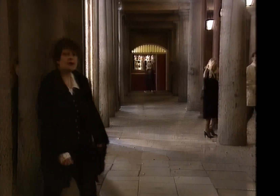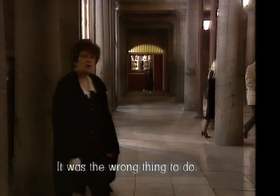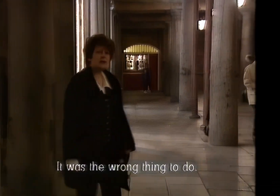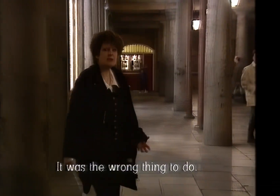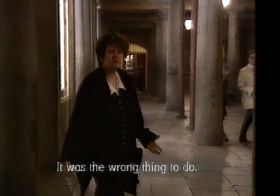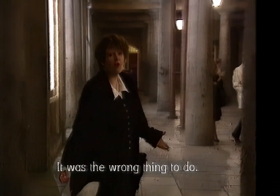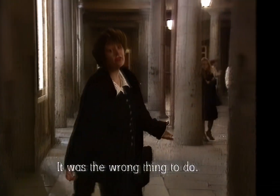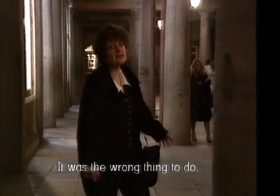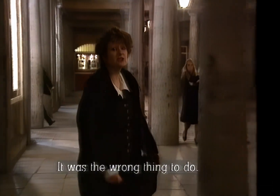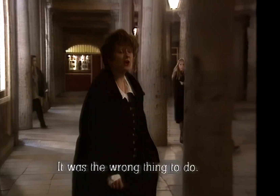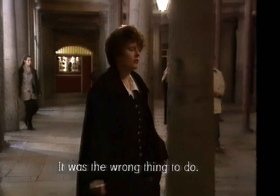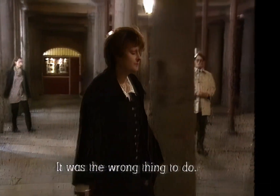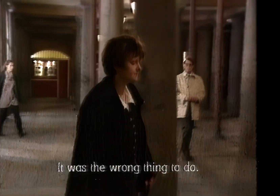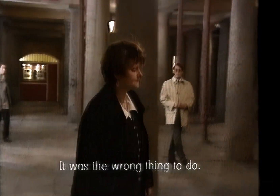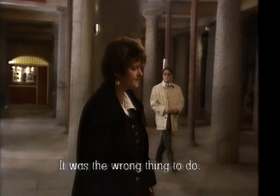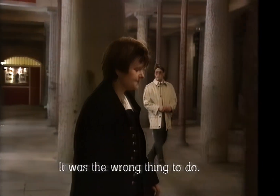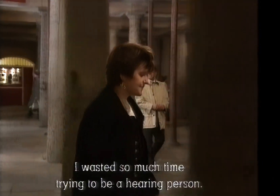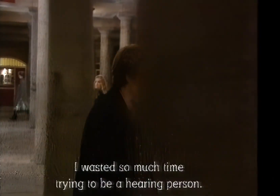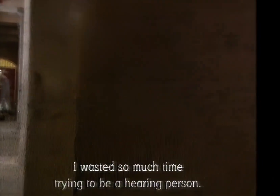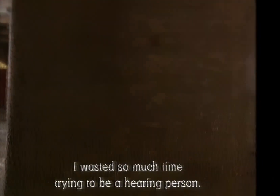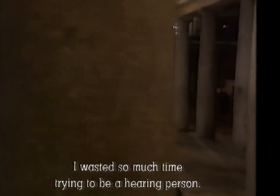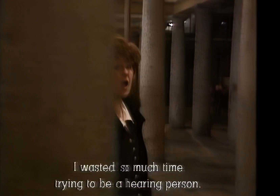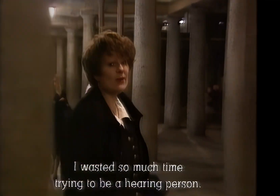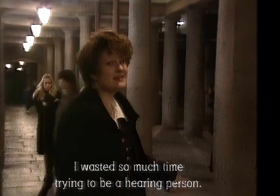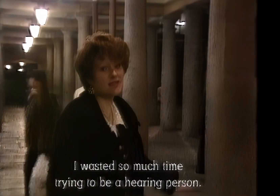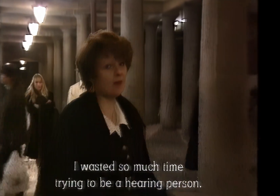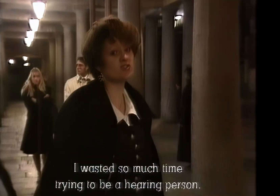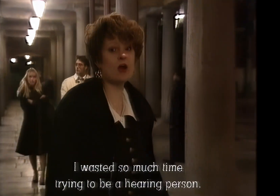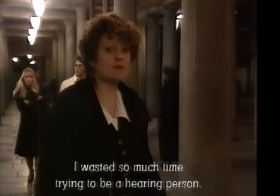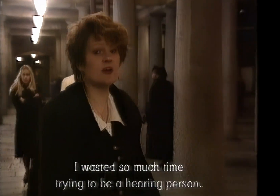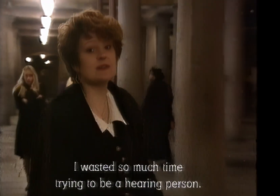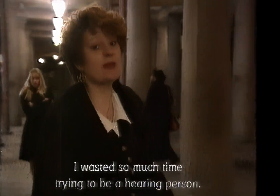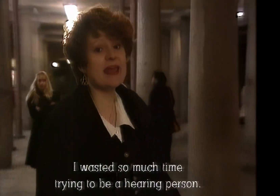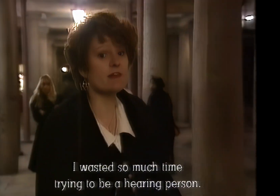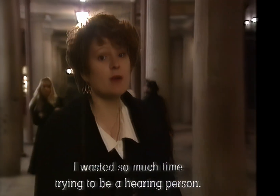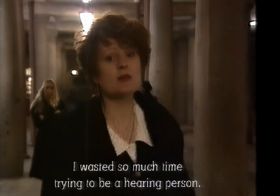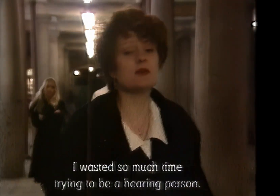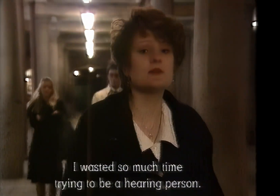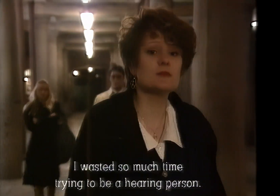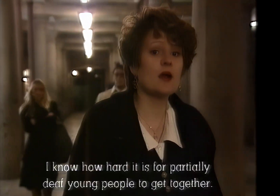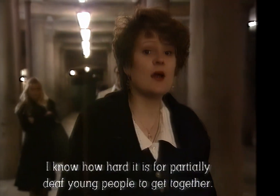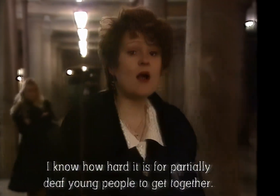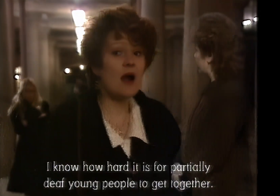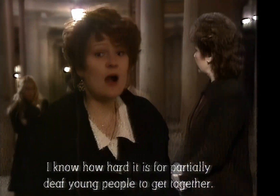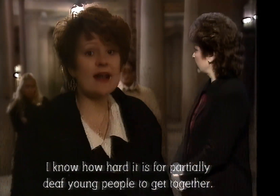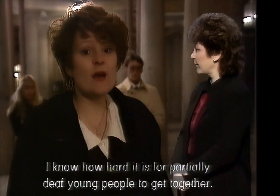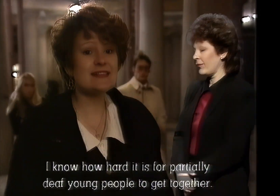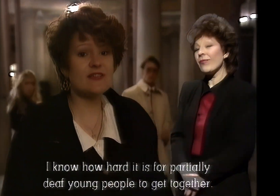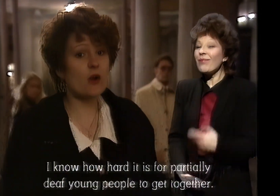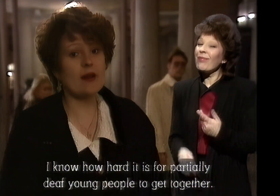It was the wrong thing to know. I wasted so much time trying to be a hearing person. I know how difficult it